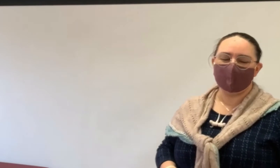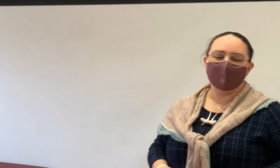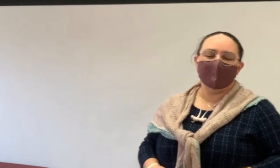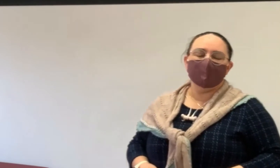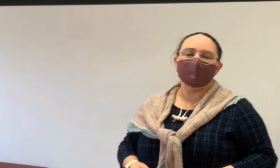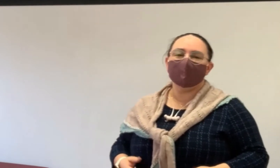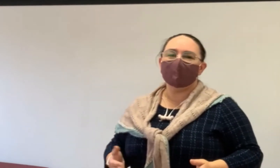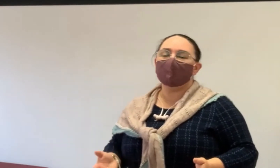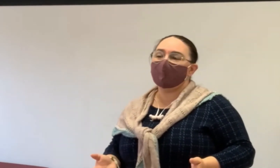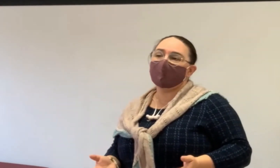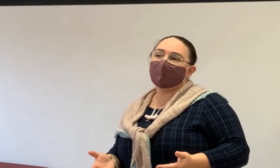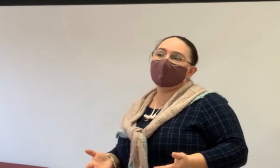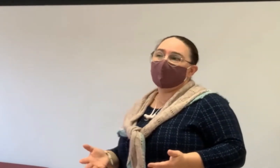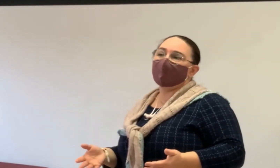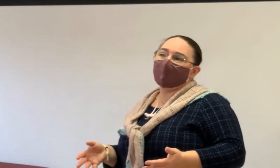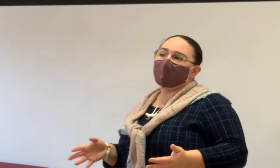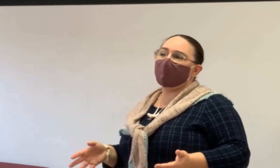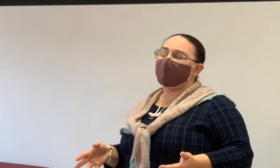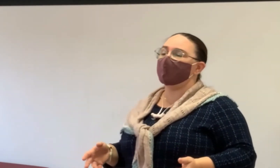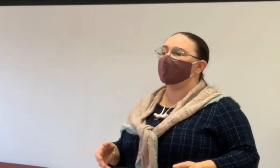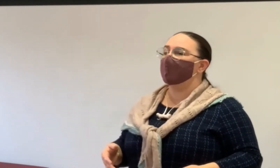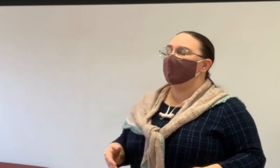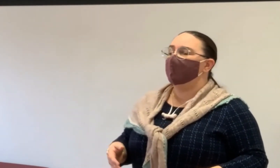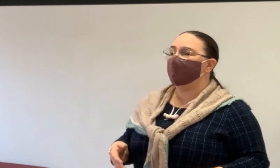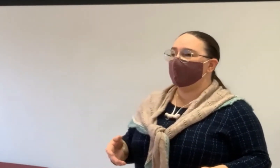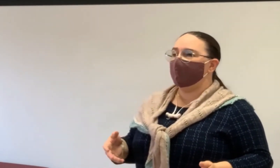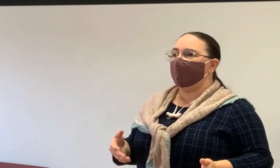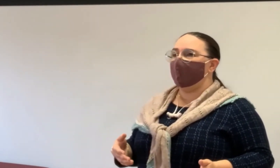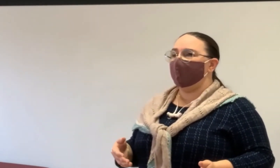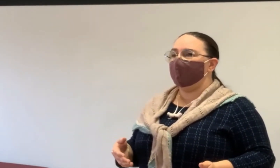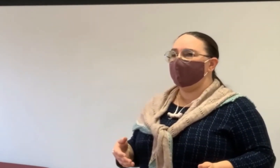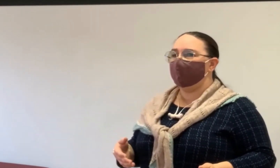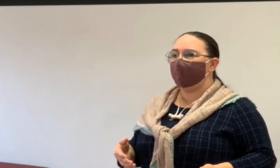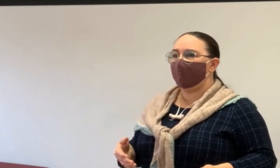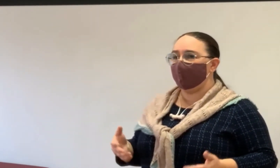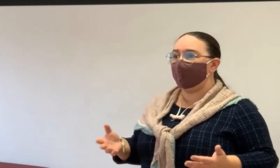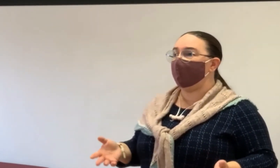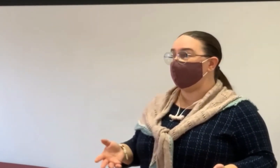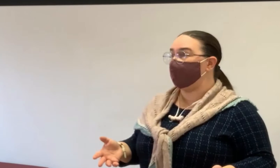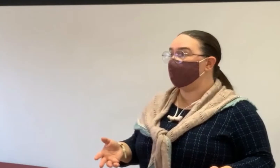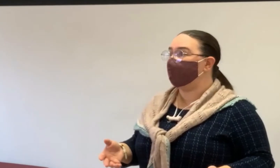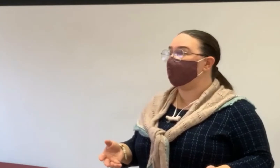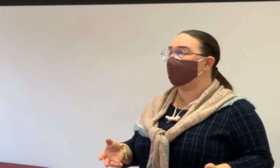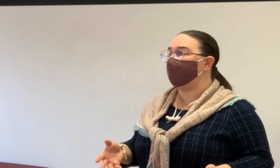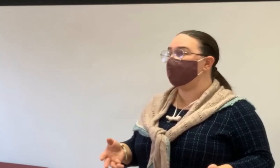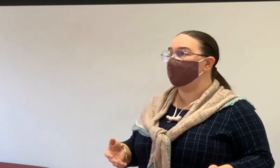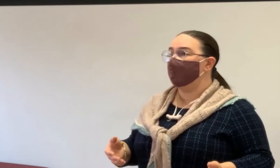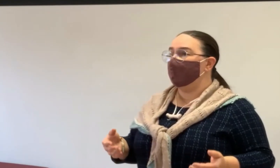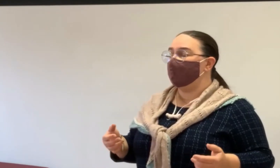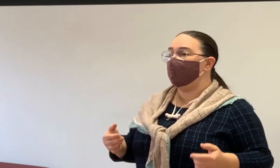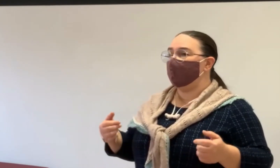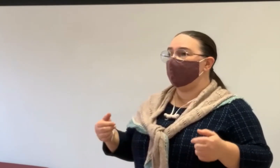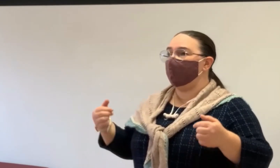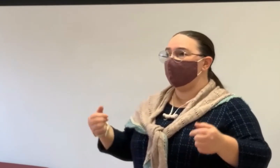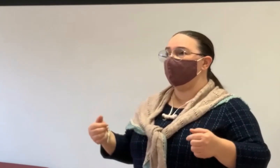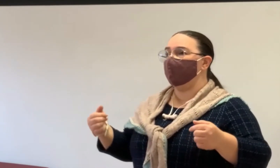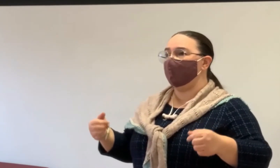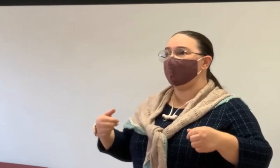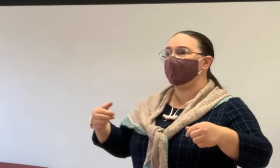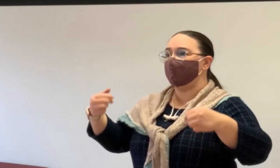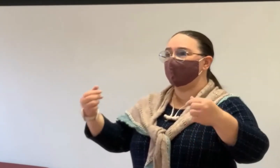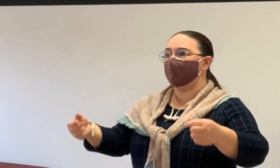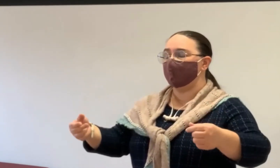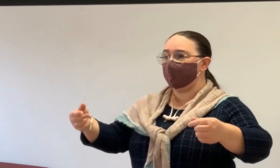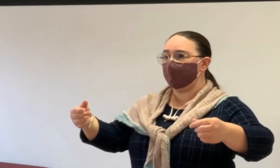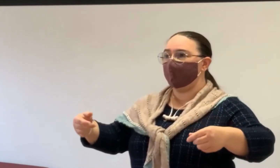from them. So reverse mortgages got a bad reputation, really unfairly, because the people who